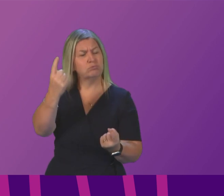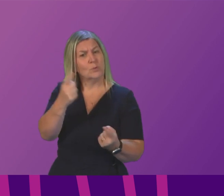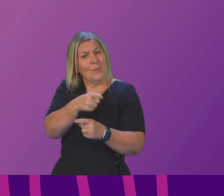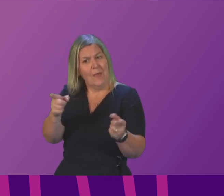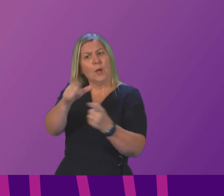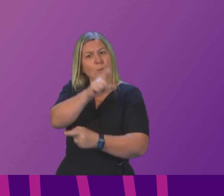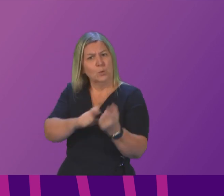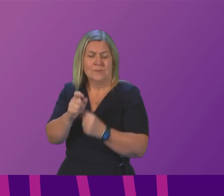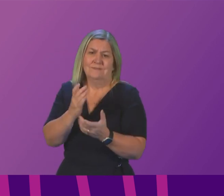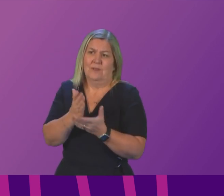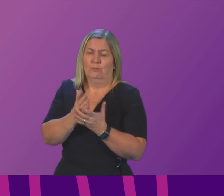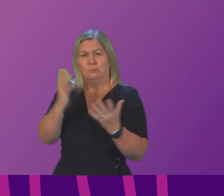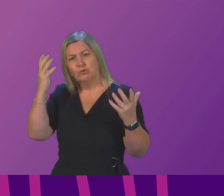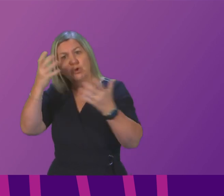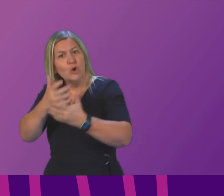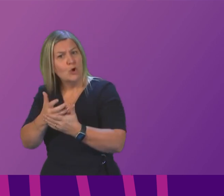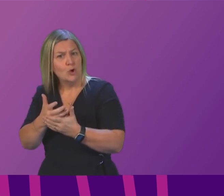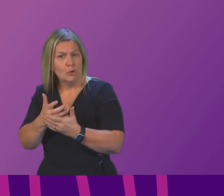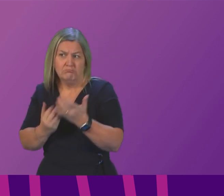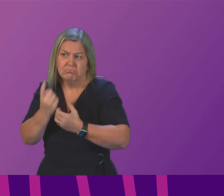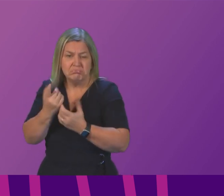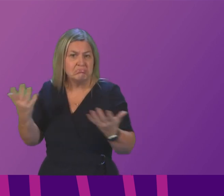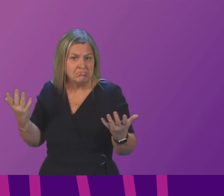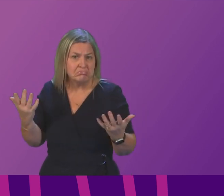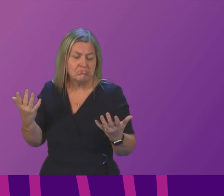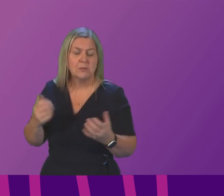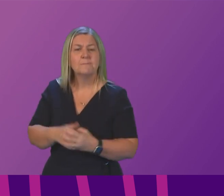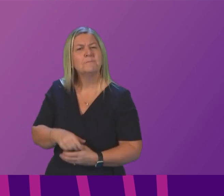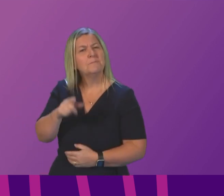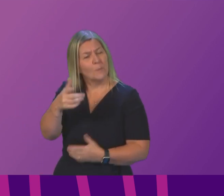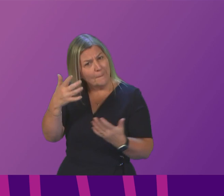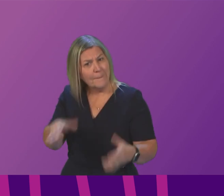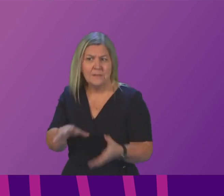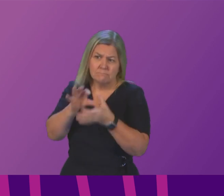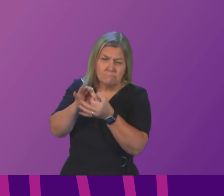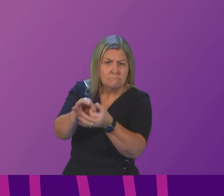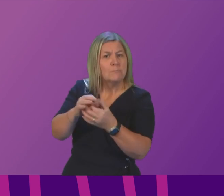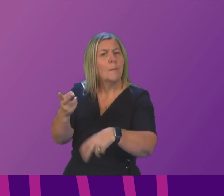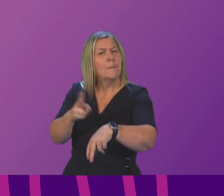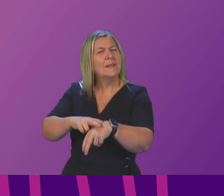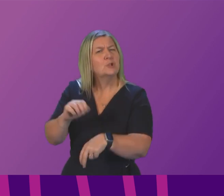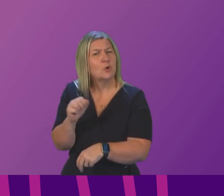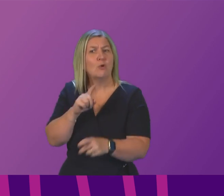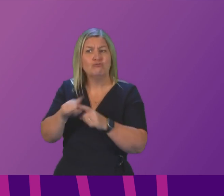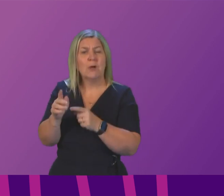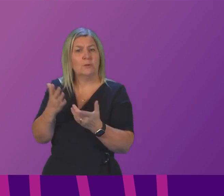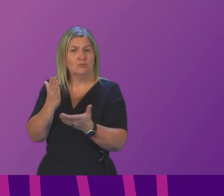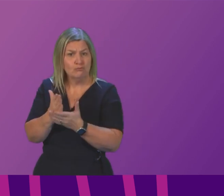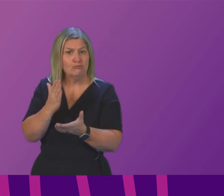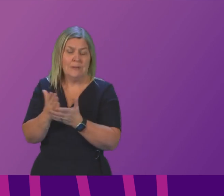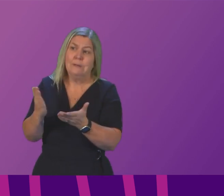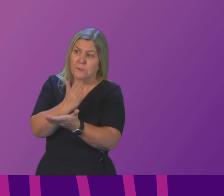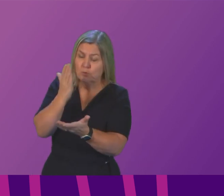Can I ask what discussions the Scottish Government has had with Police Scotland in relation to enforcing new firework regulation